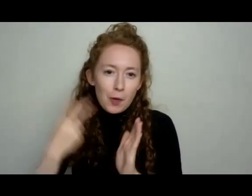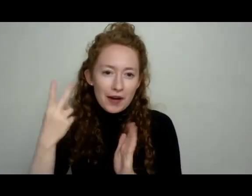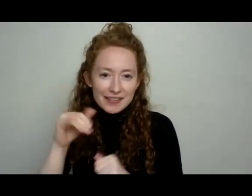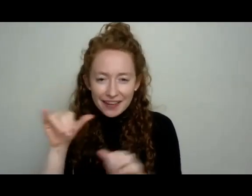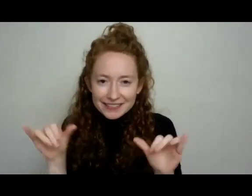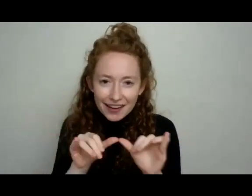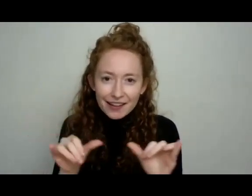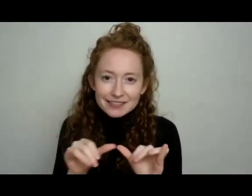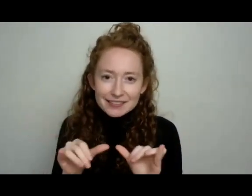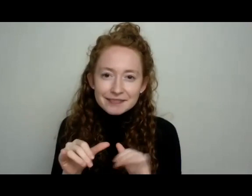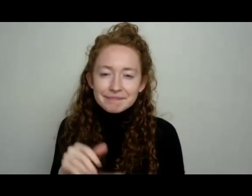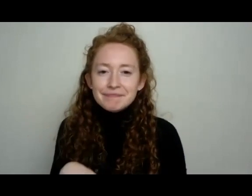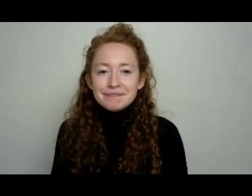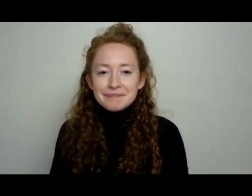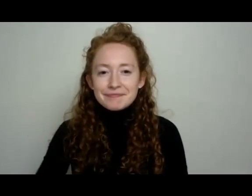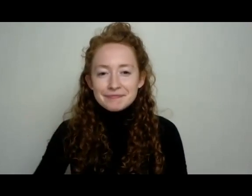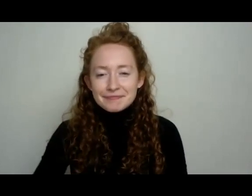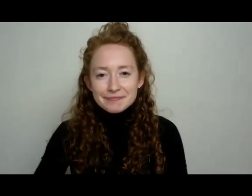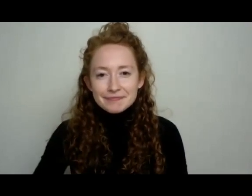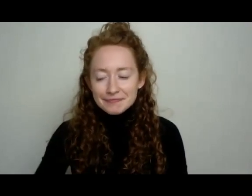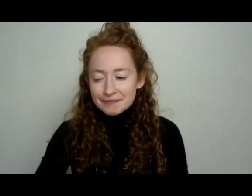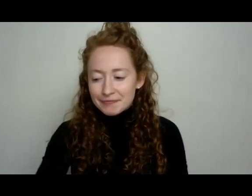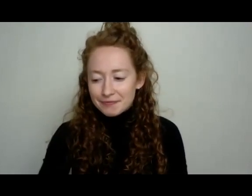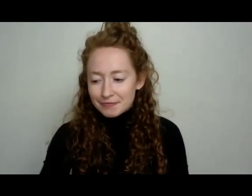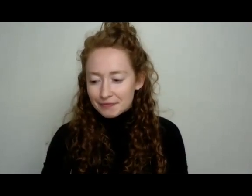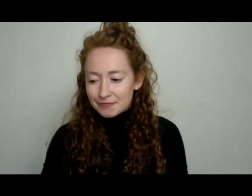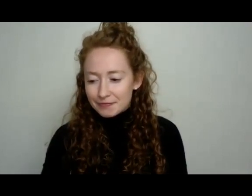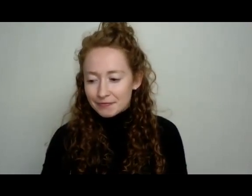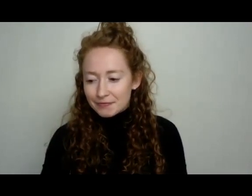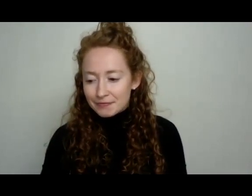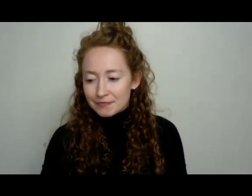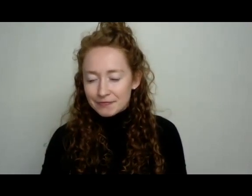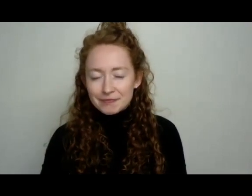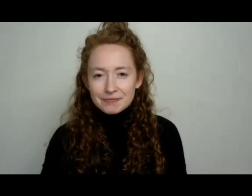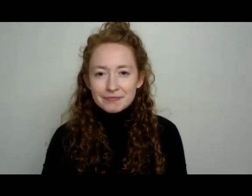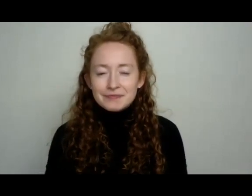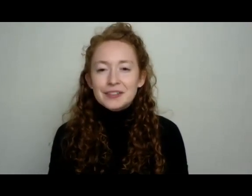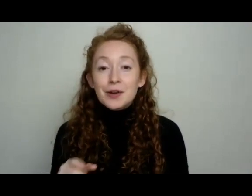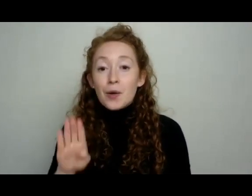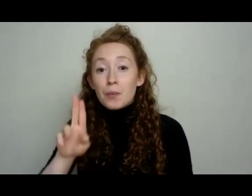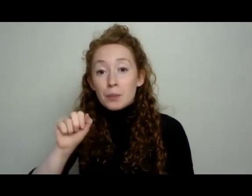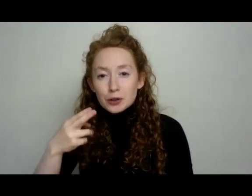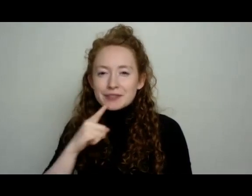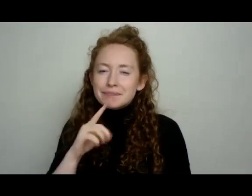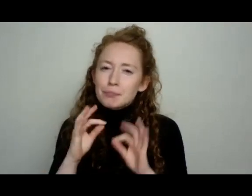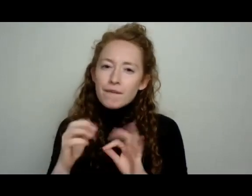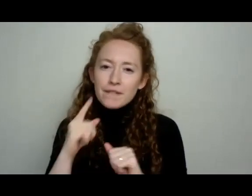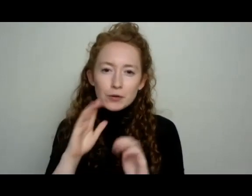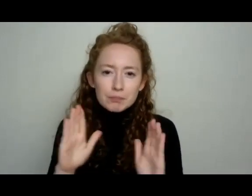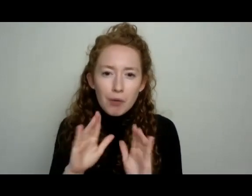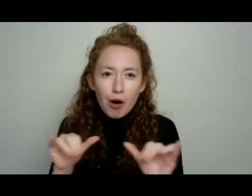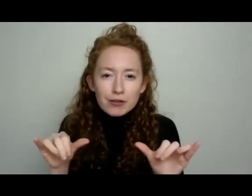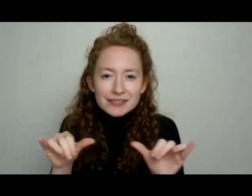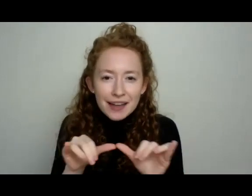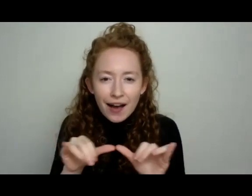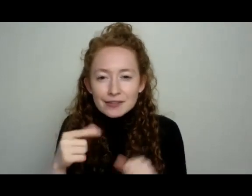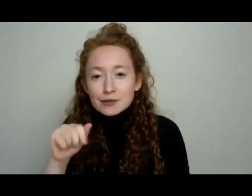is twice that radius. So a bush cucumber is perfect for small garden spaces. It's perfect for